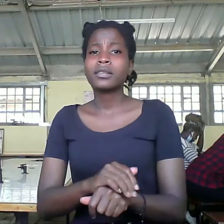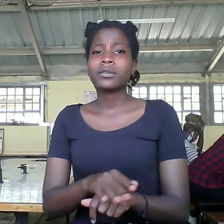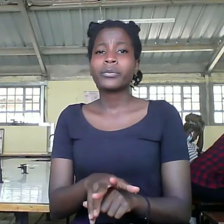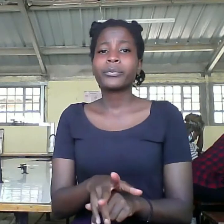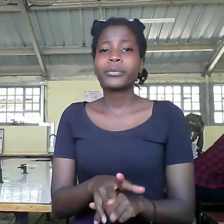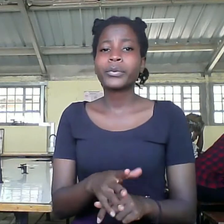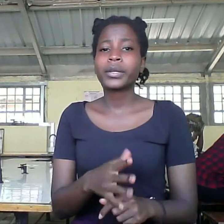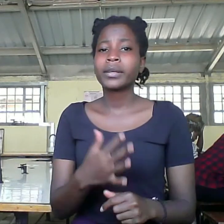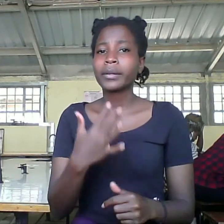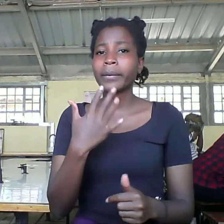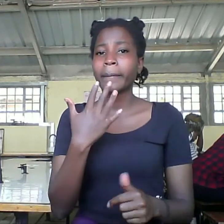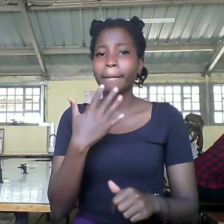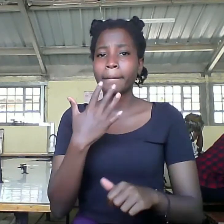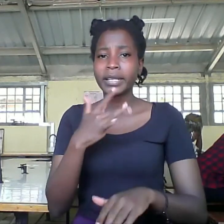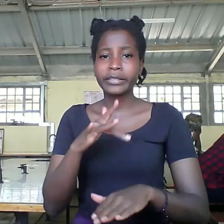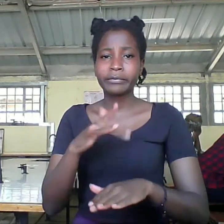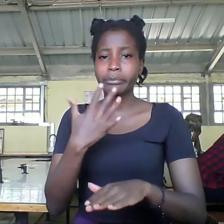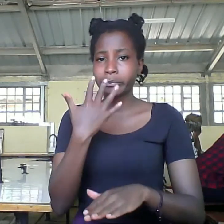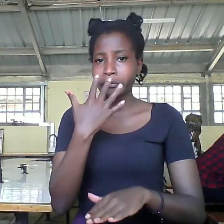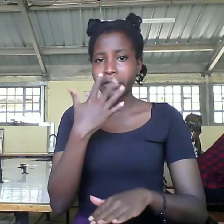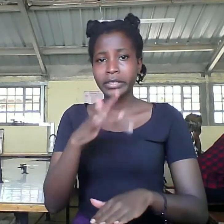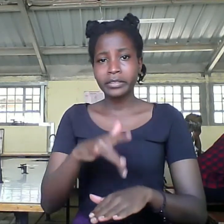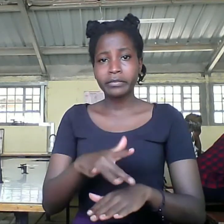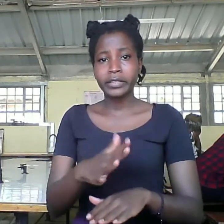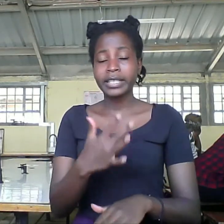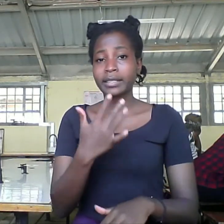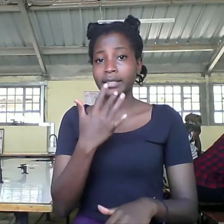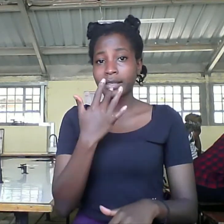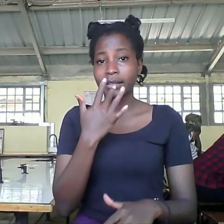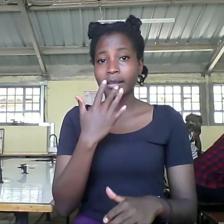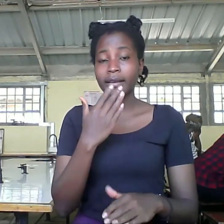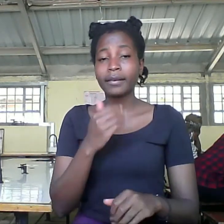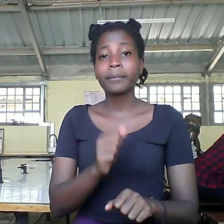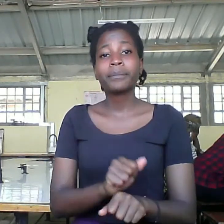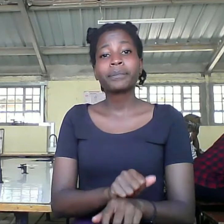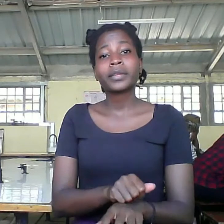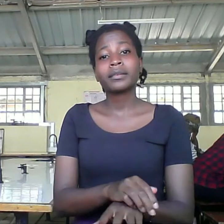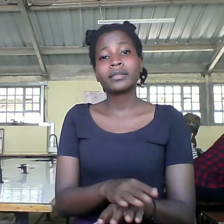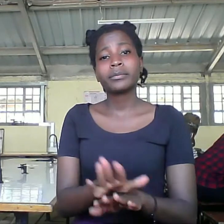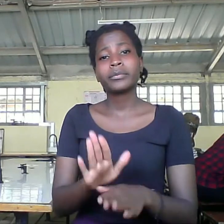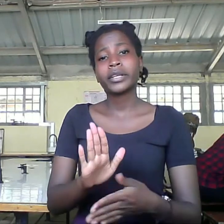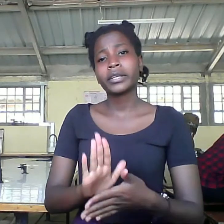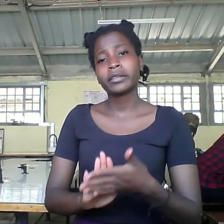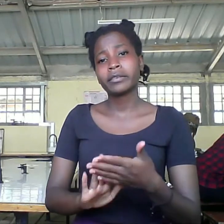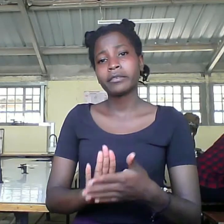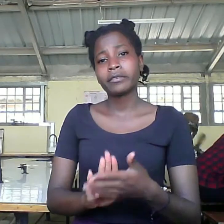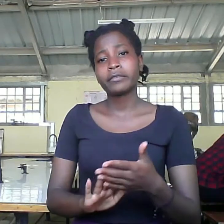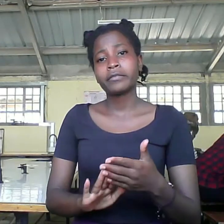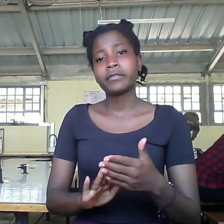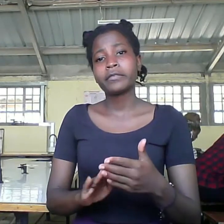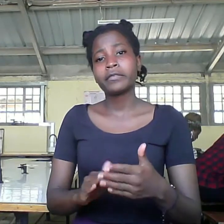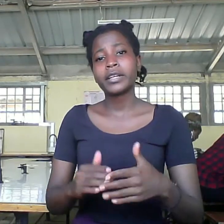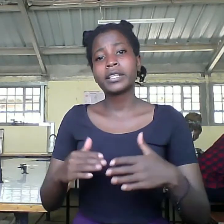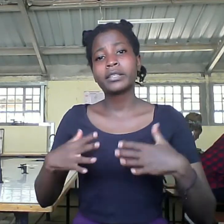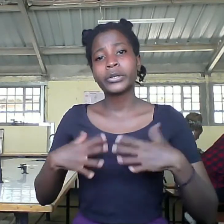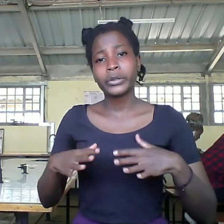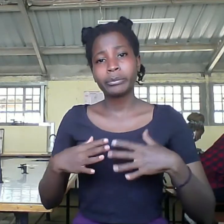The spread is quick when people are in close proximity but still present over longer distances.